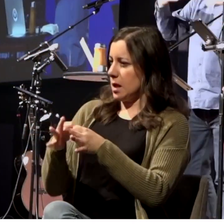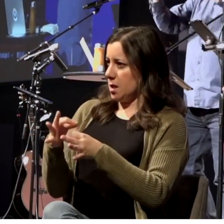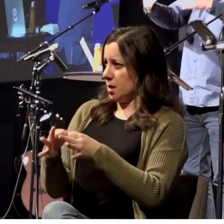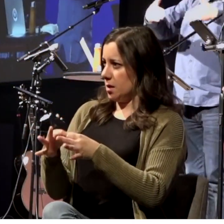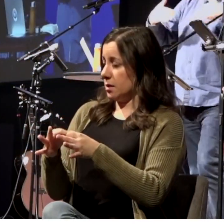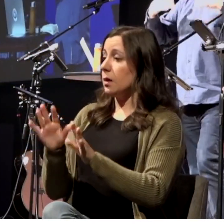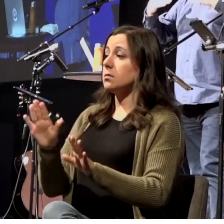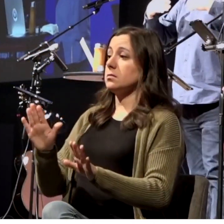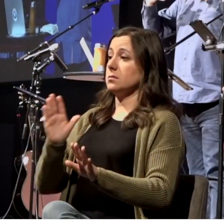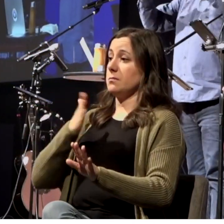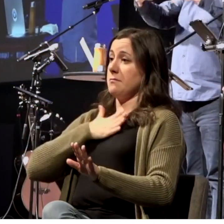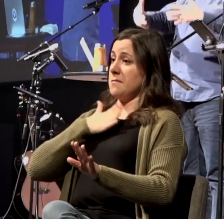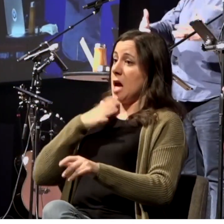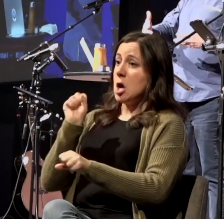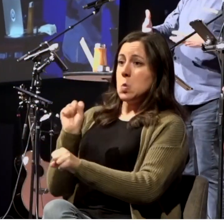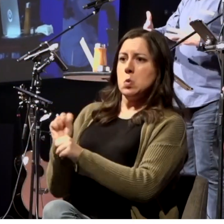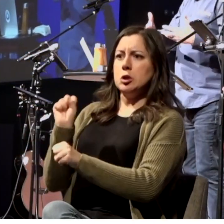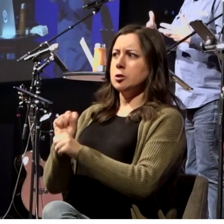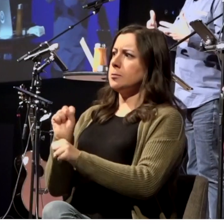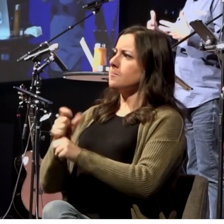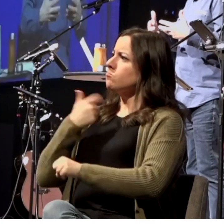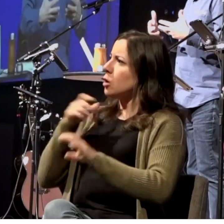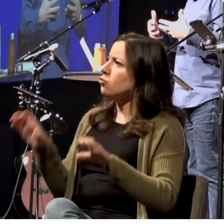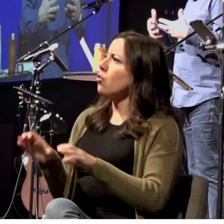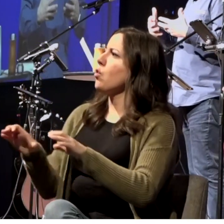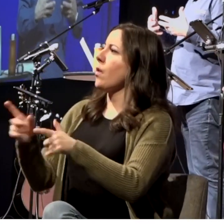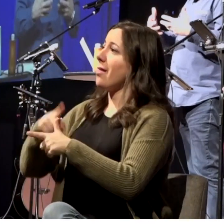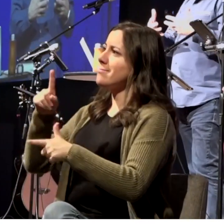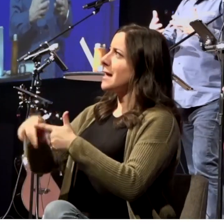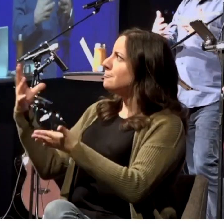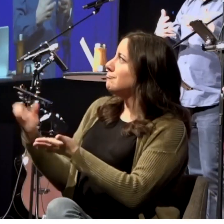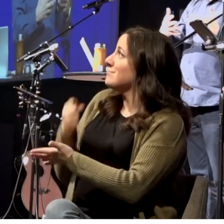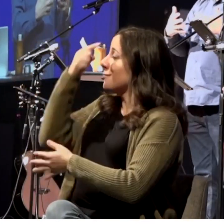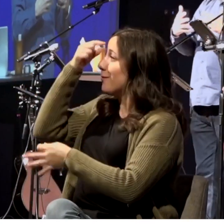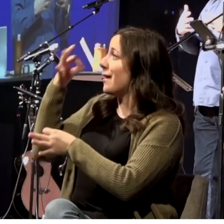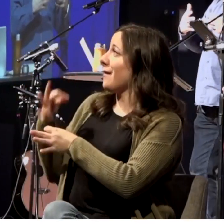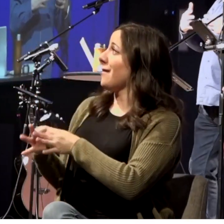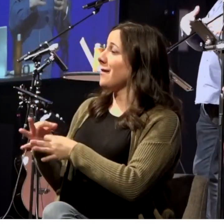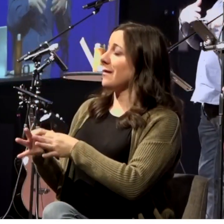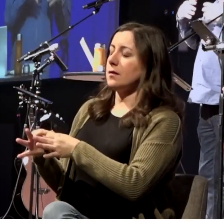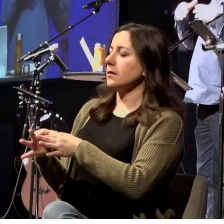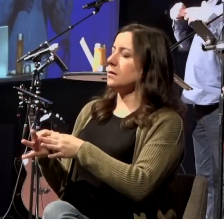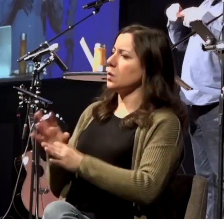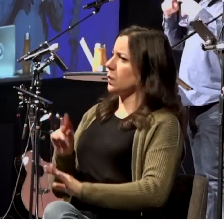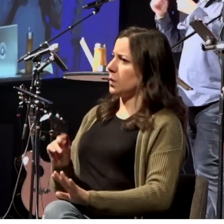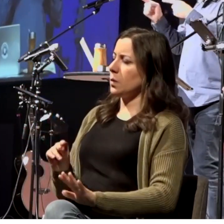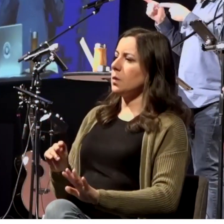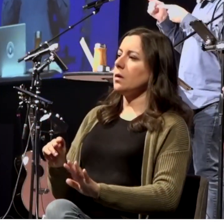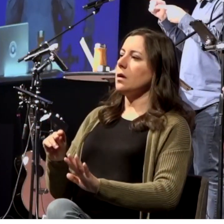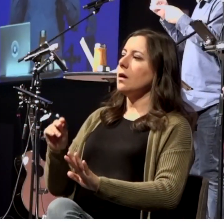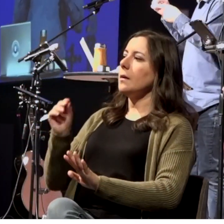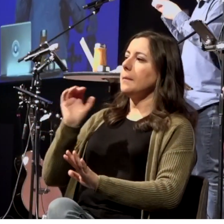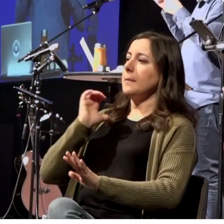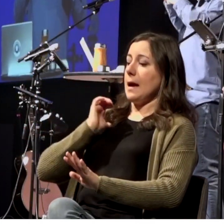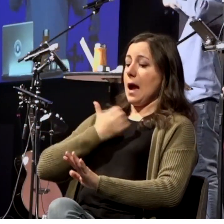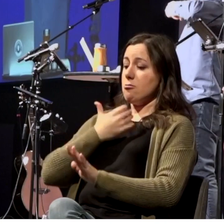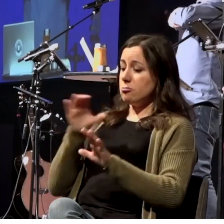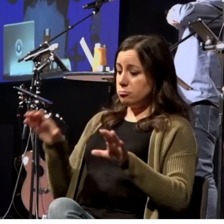earn some sort of right standing with God. It's not like that at all. It's that what your works do is that they